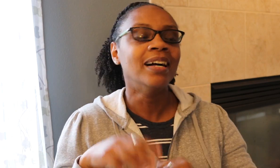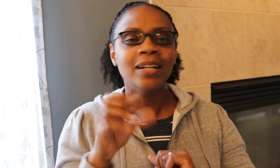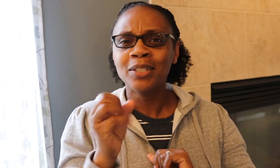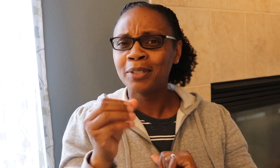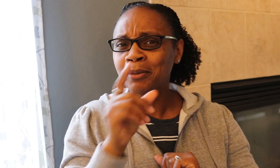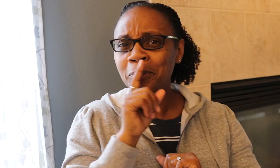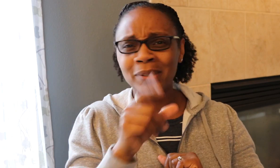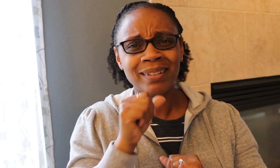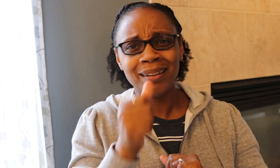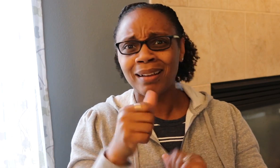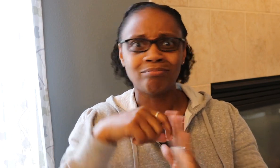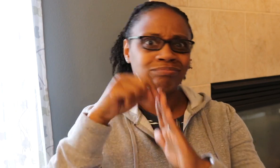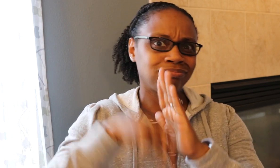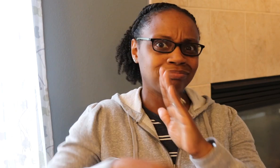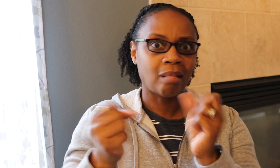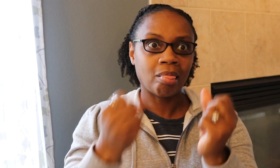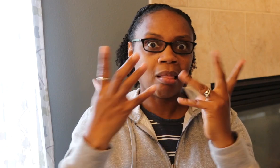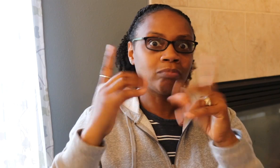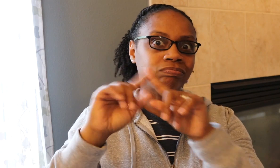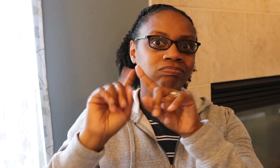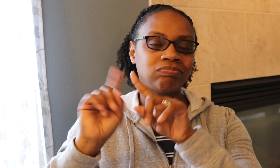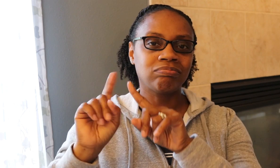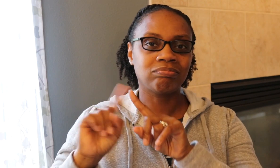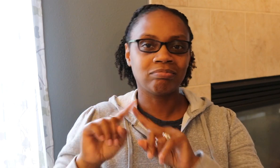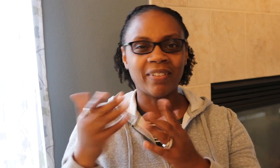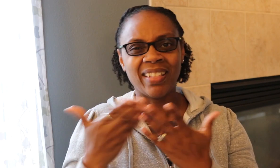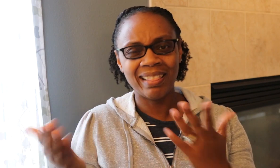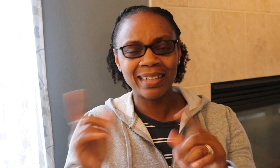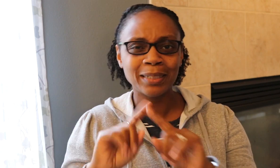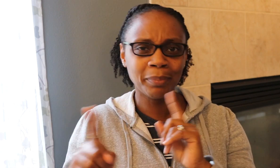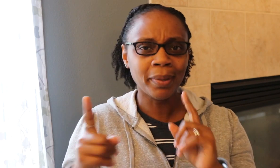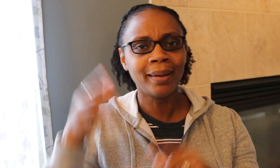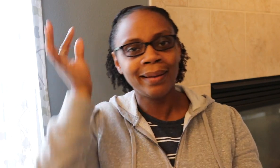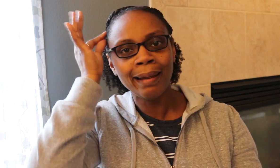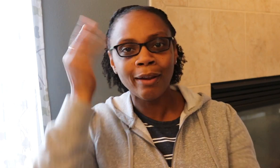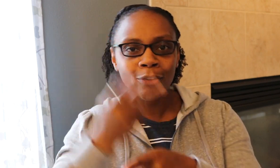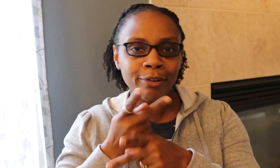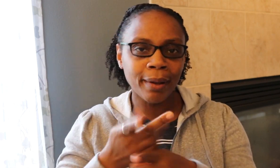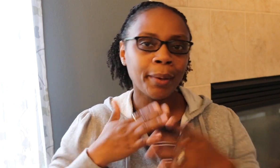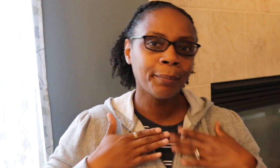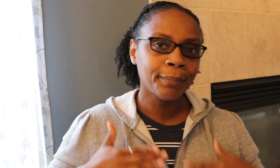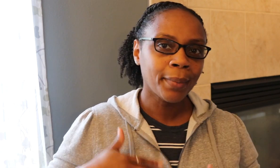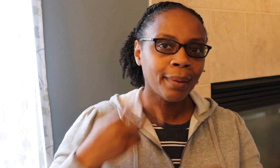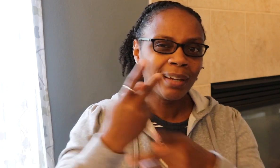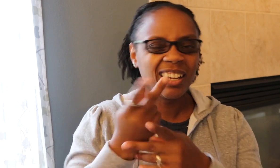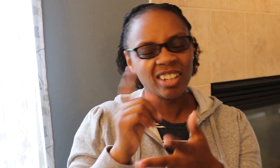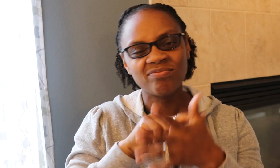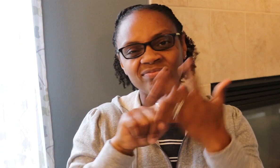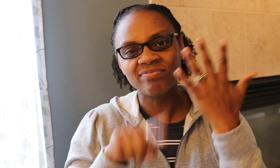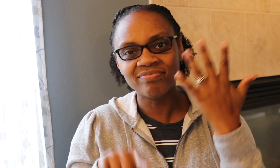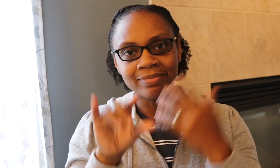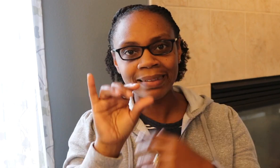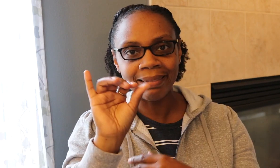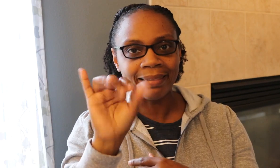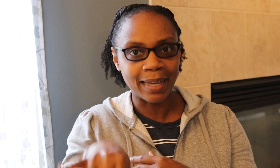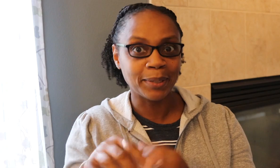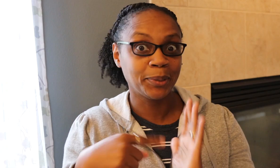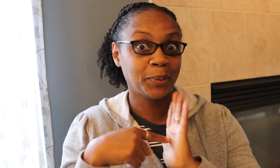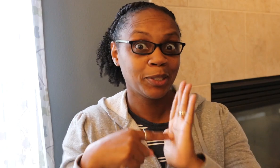going to go ahead and make this video. I don't have a ton of different things, just a few hair care, a few body care, and that's it.